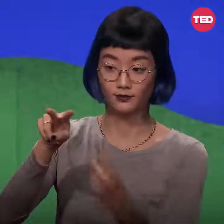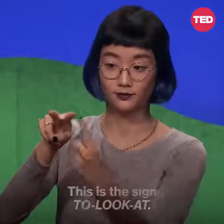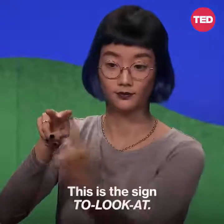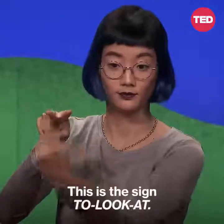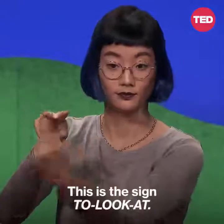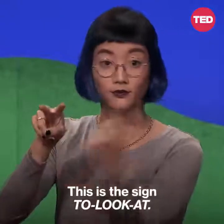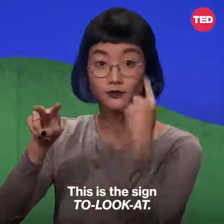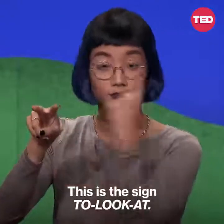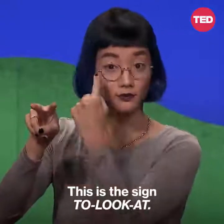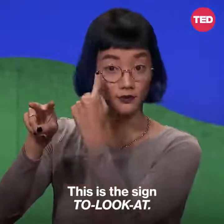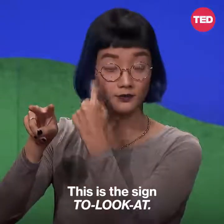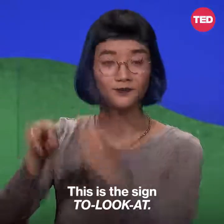This is the sign to look at.